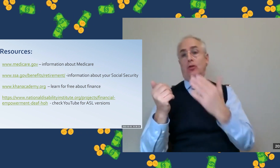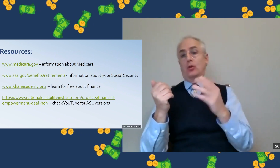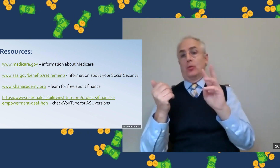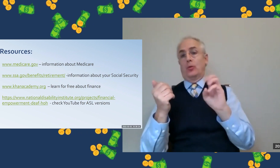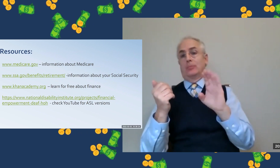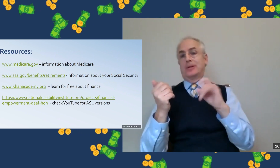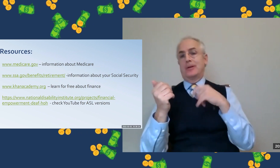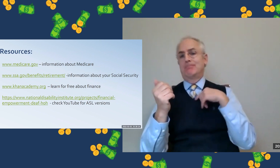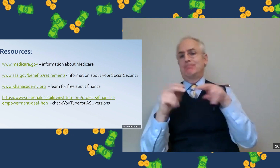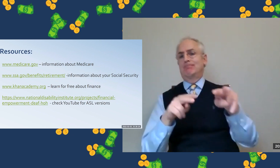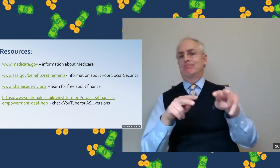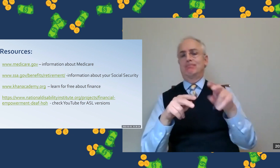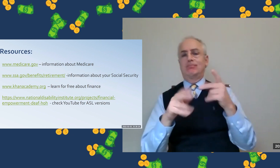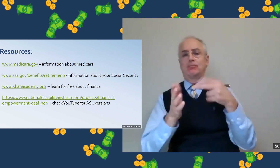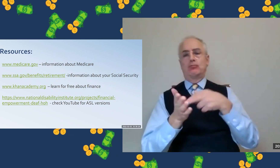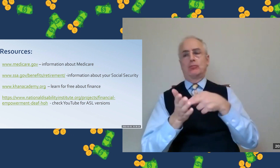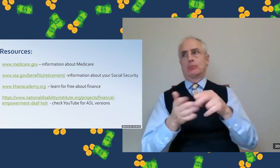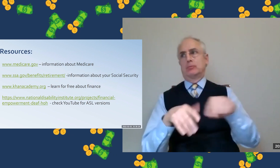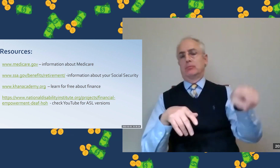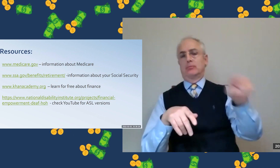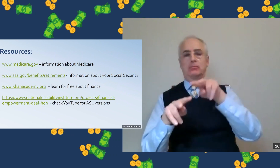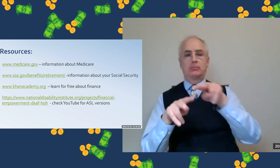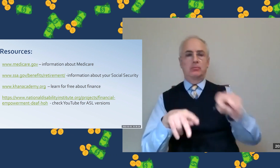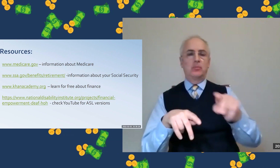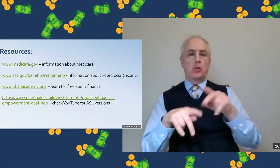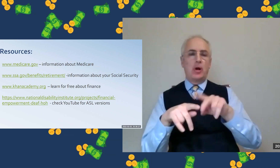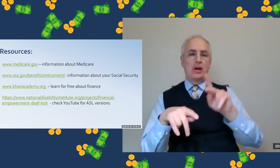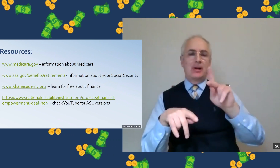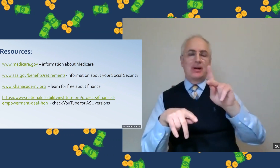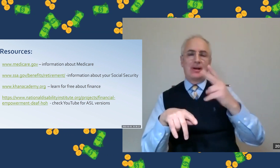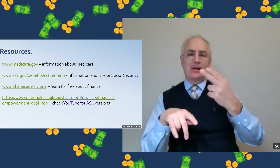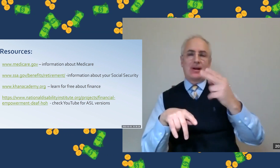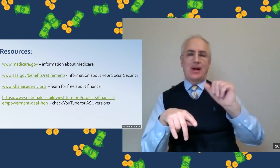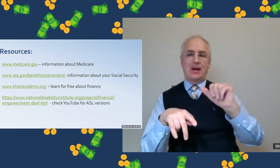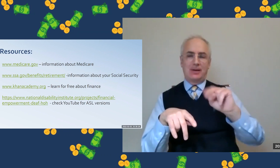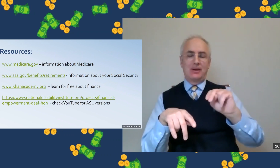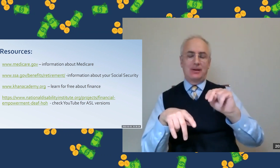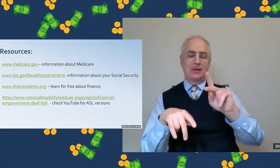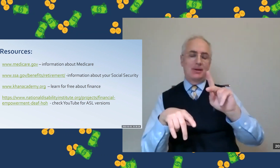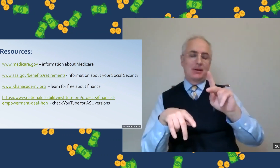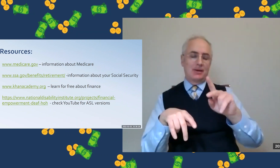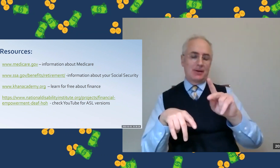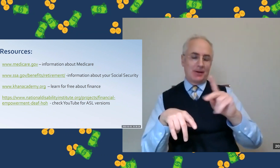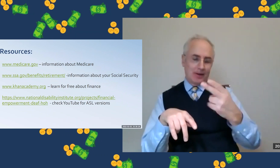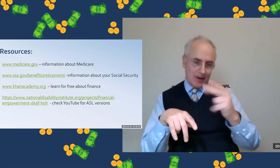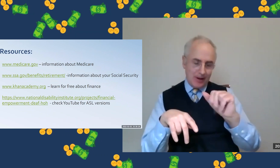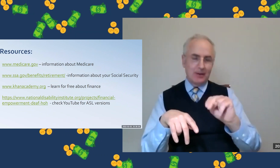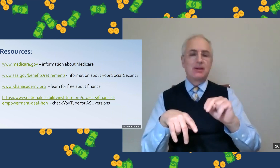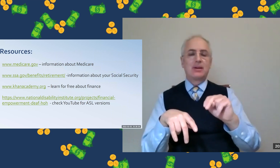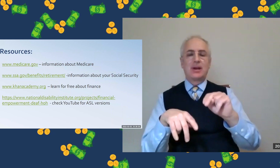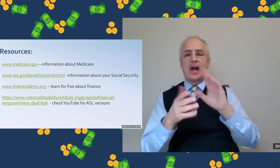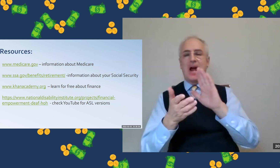people who would like to learn more about finances. This Khan Academy has a great reputation.